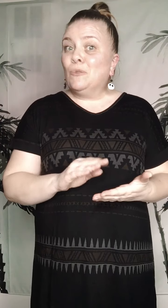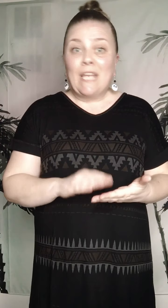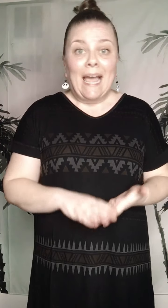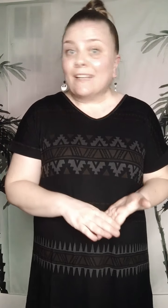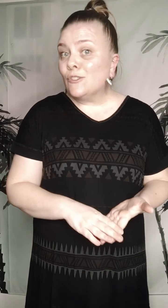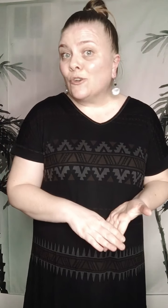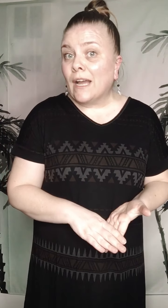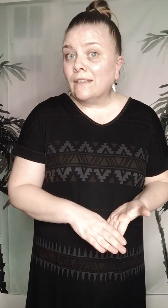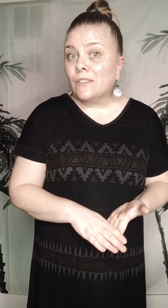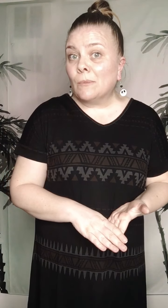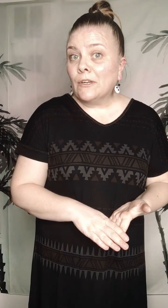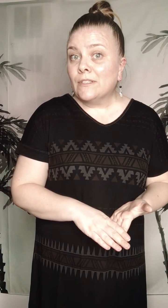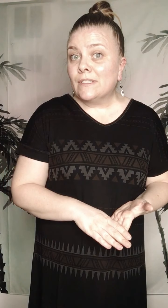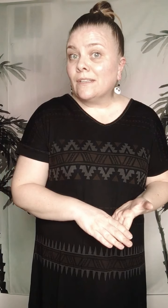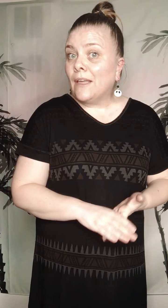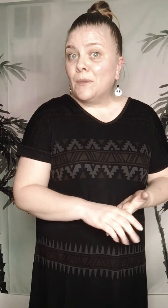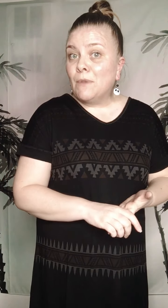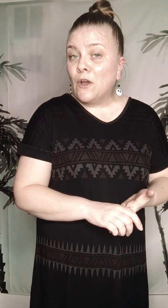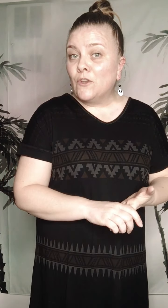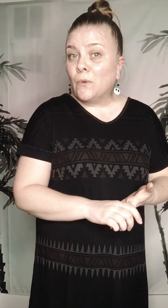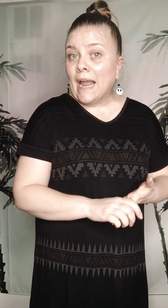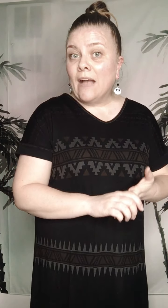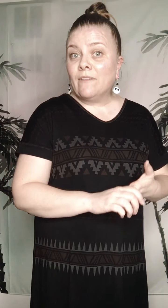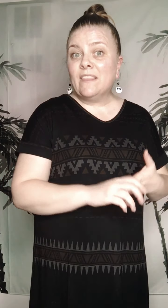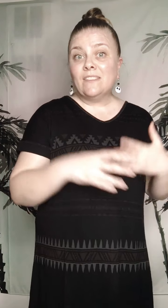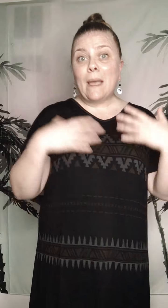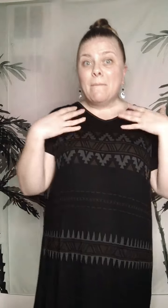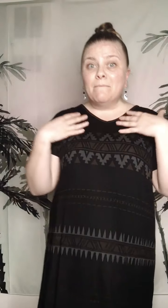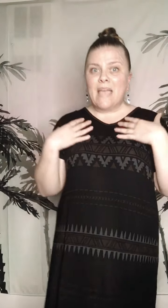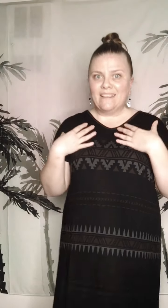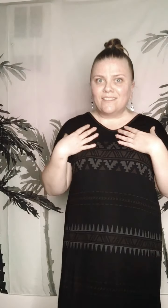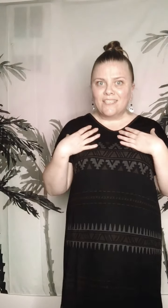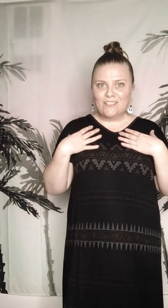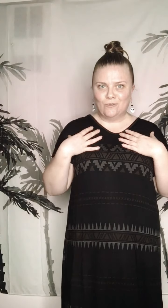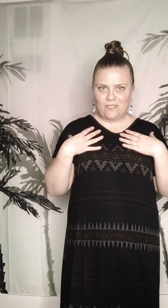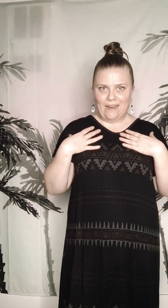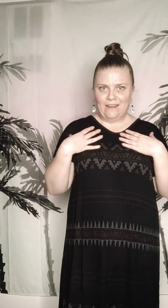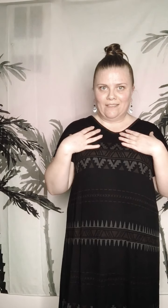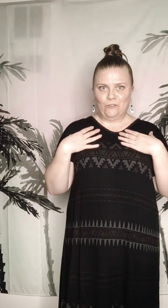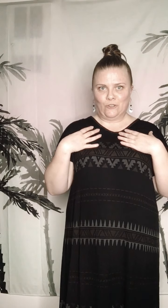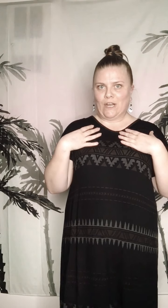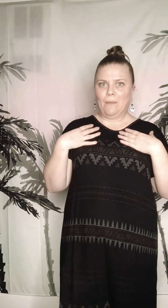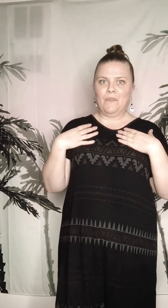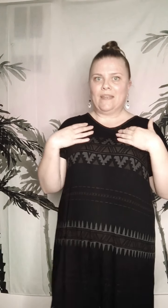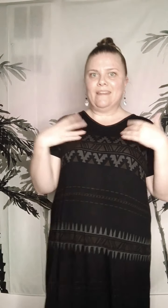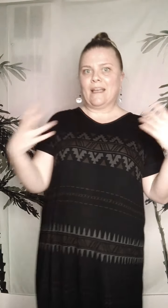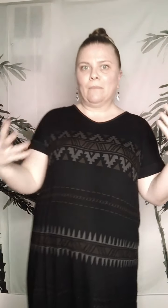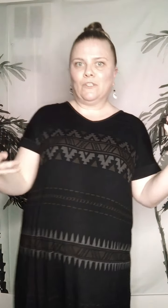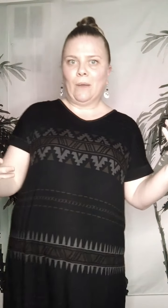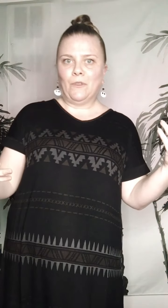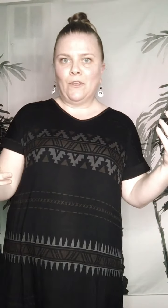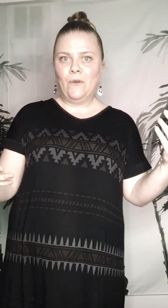text your customers to let them know you were having this amazing new style in your shop and they need to come and shop with you?